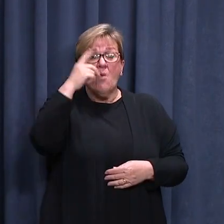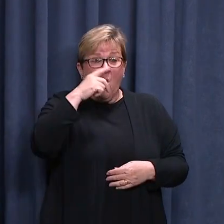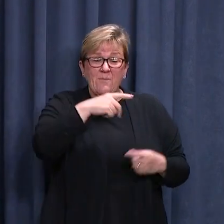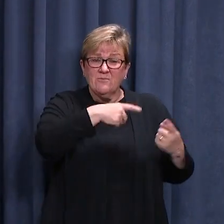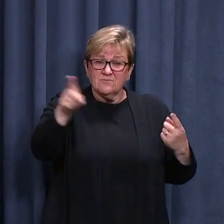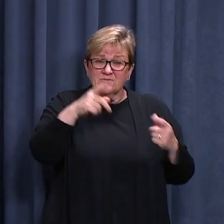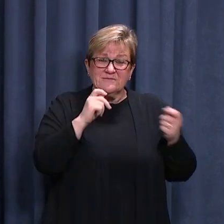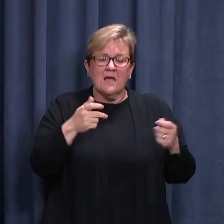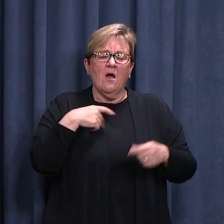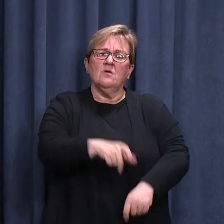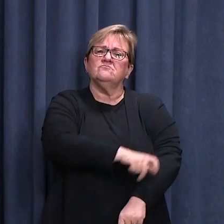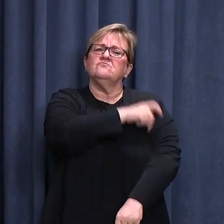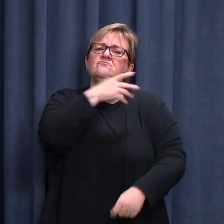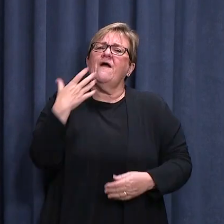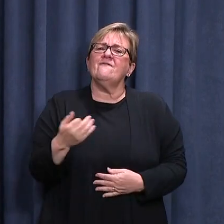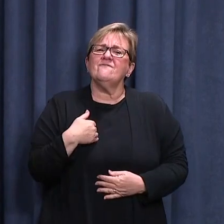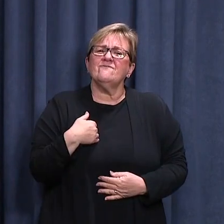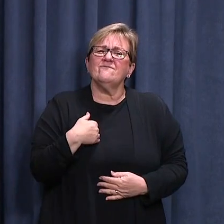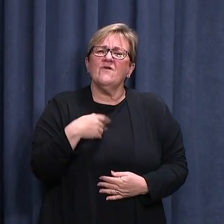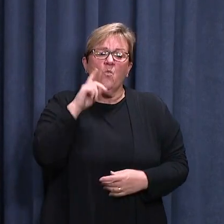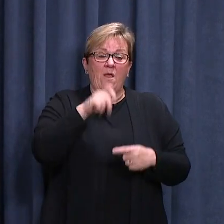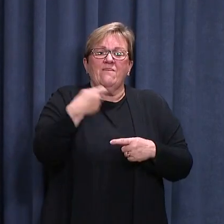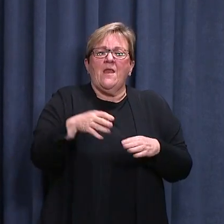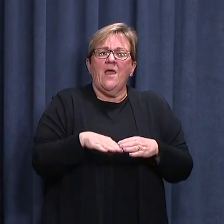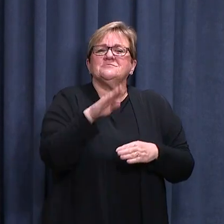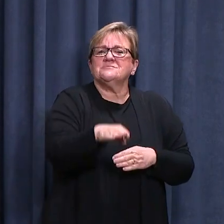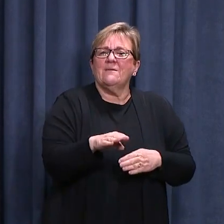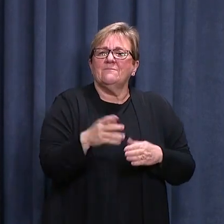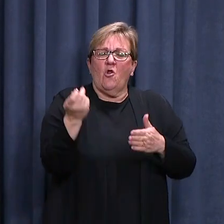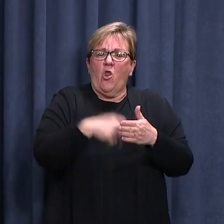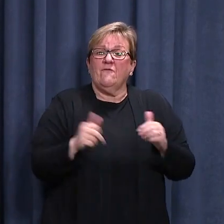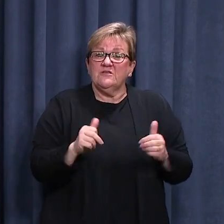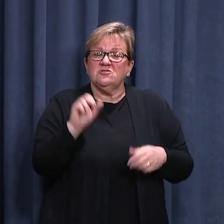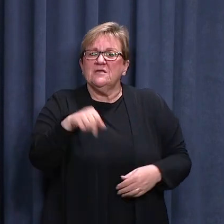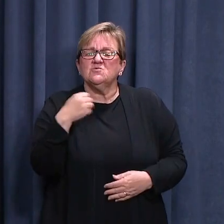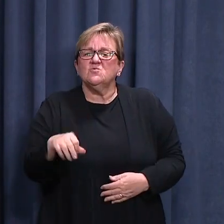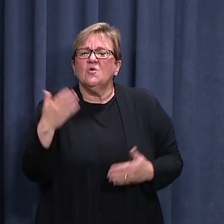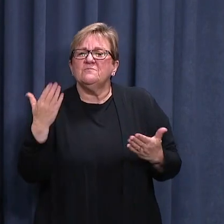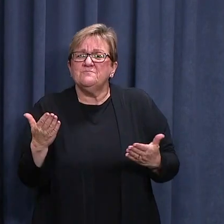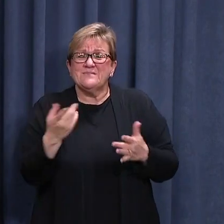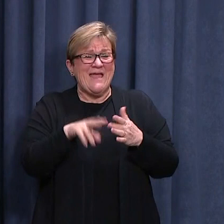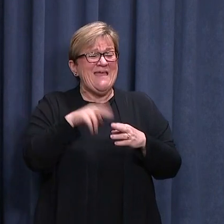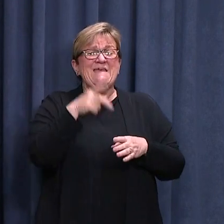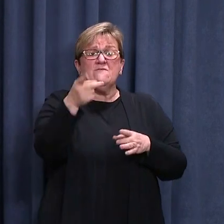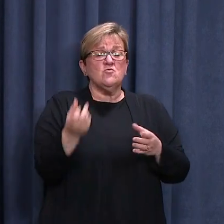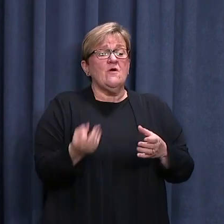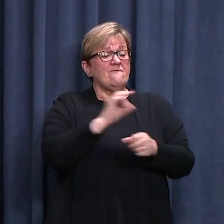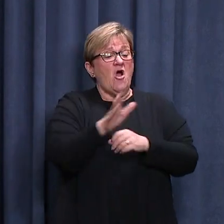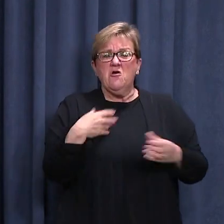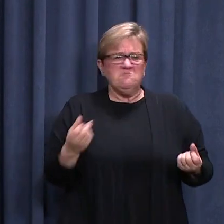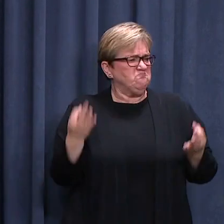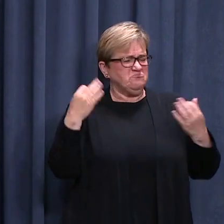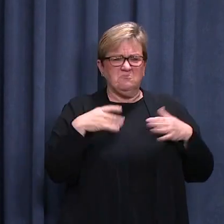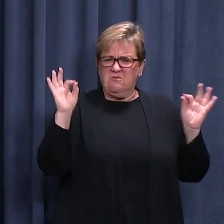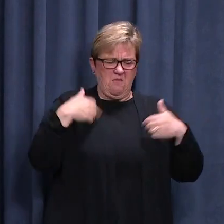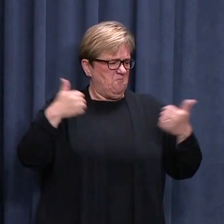tested, the more confidence we can have when taking the next steps. Even if you've already returned a negative result and then